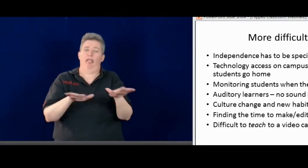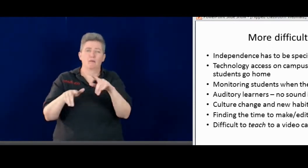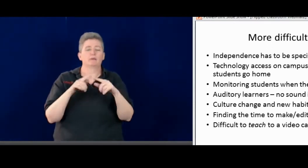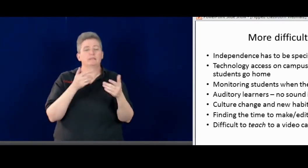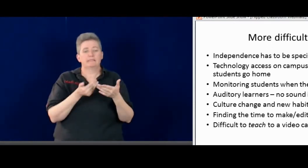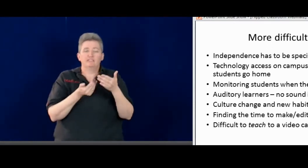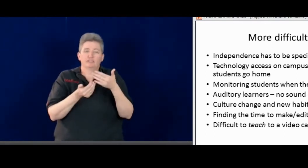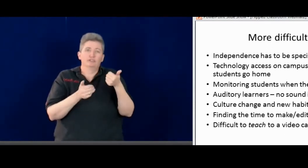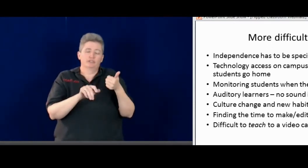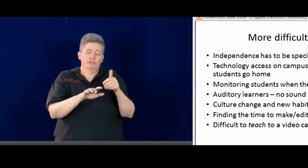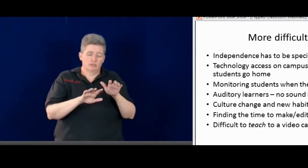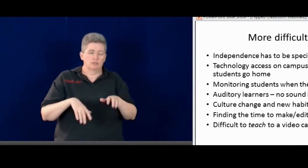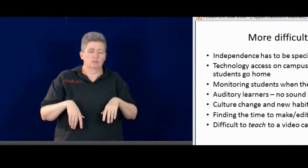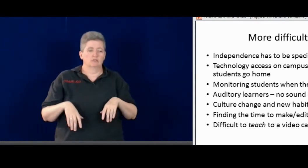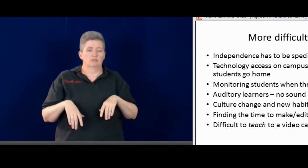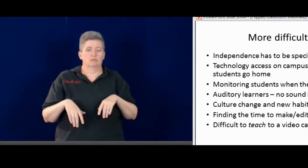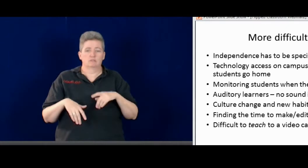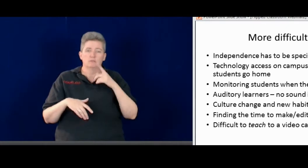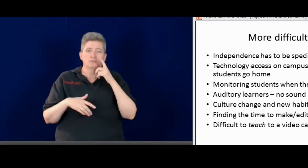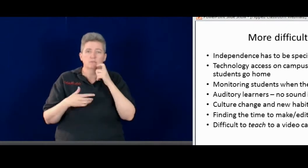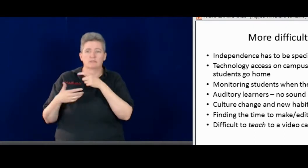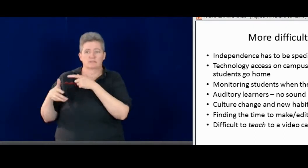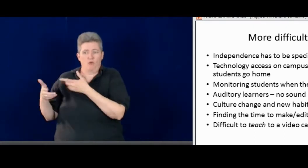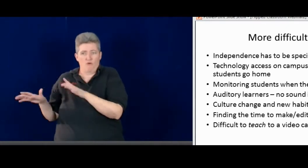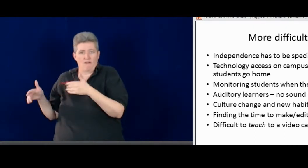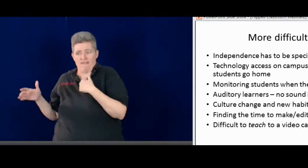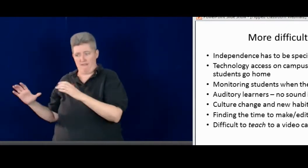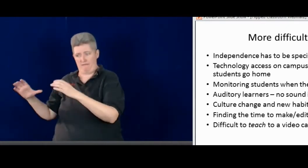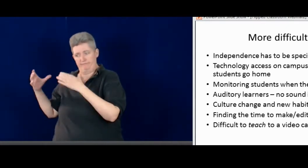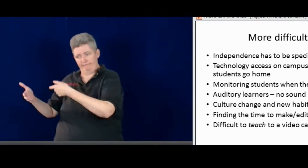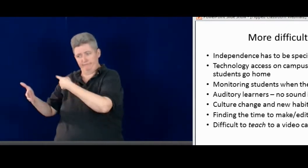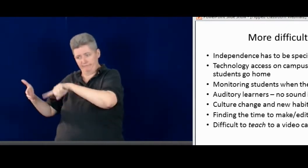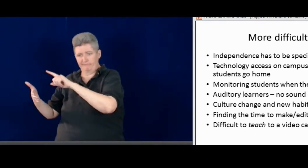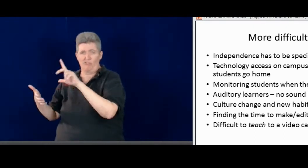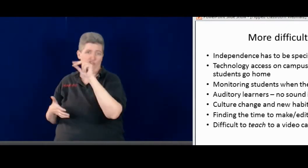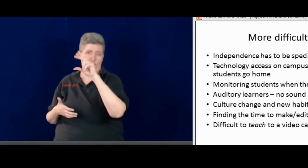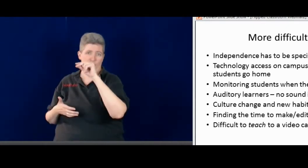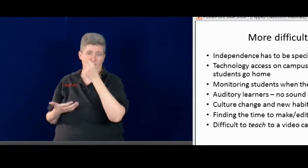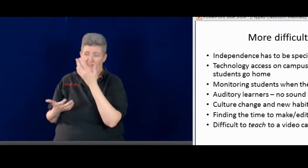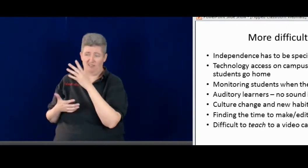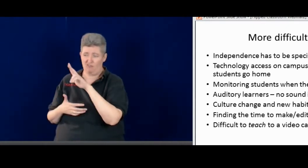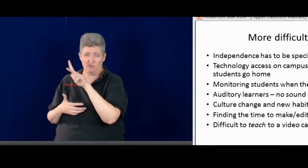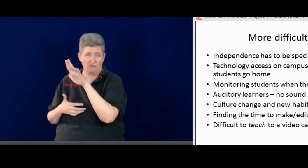next year would probably be easier. It's not going to be completely easy. But I think it would be less time consuming.